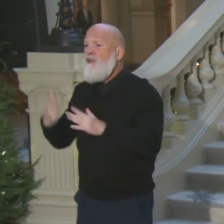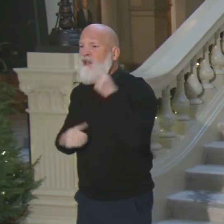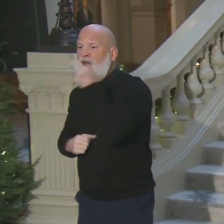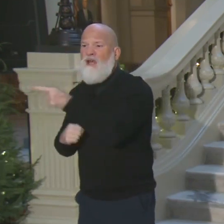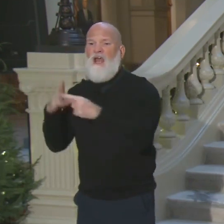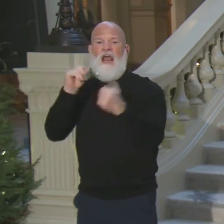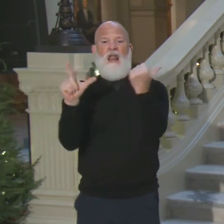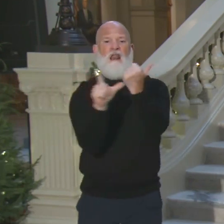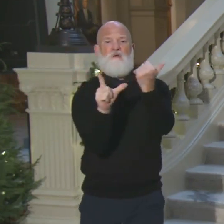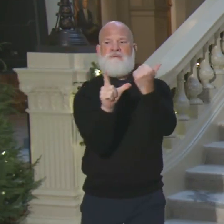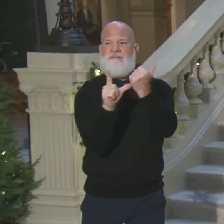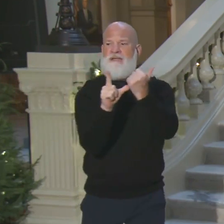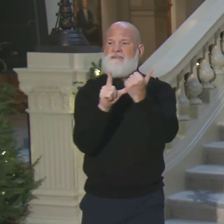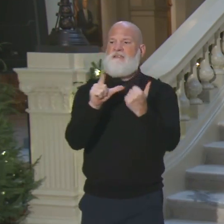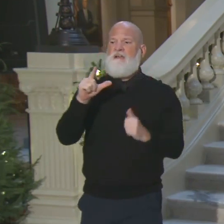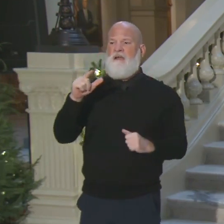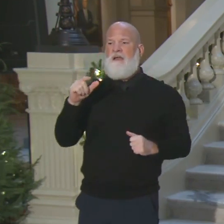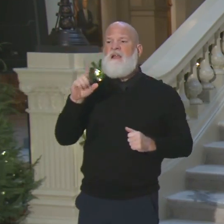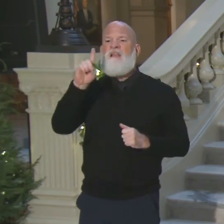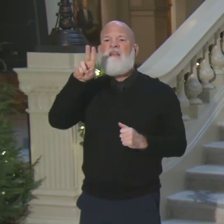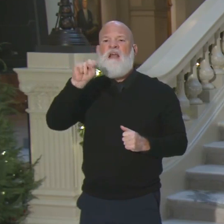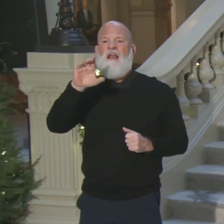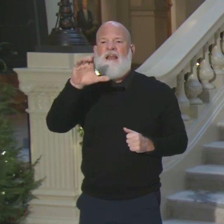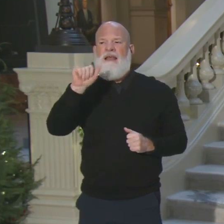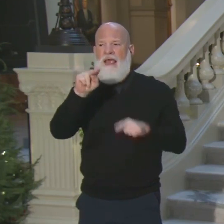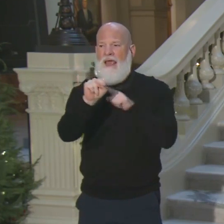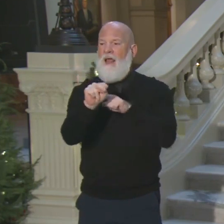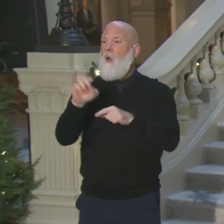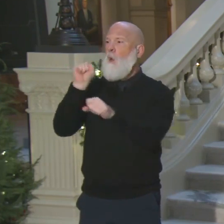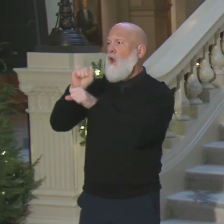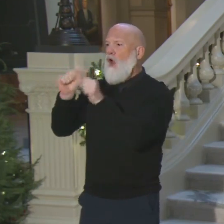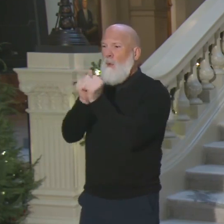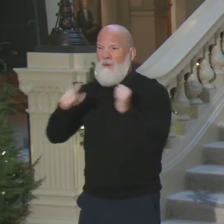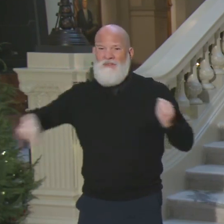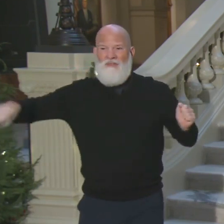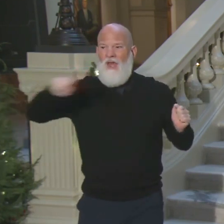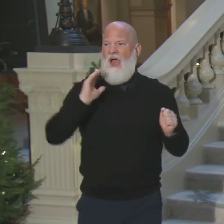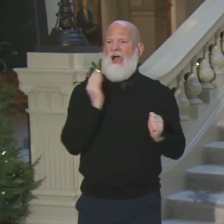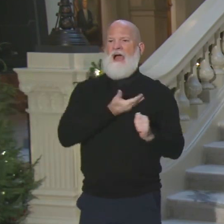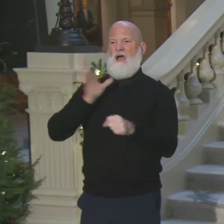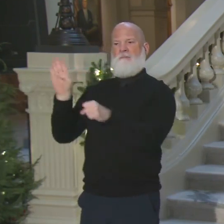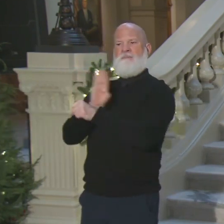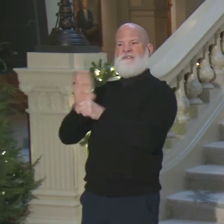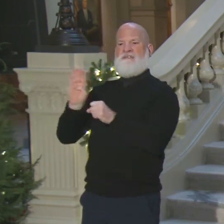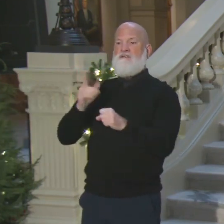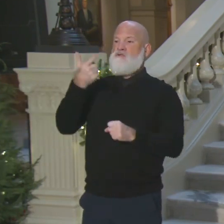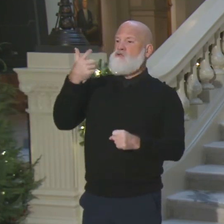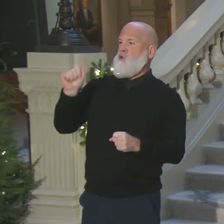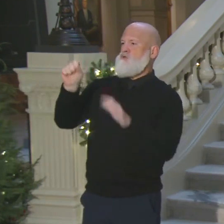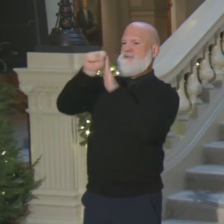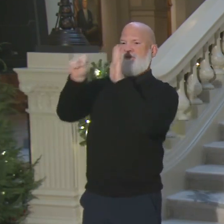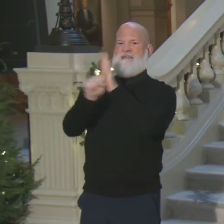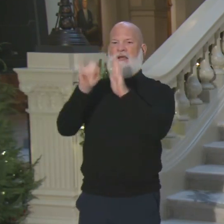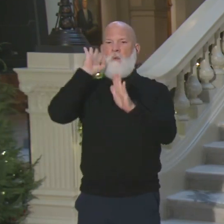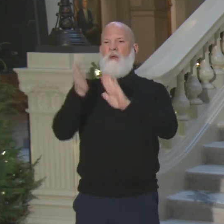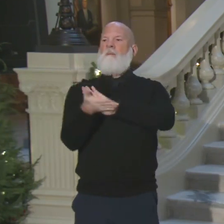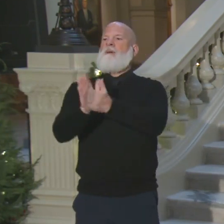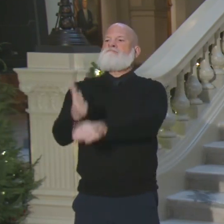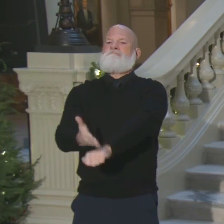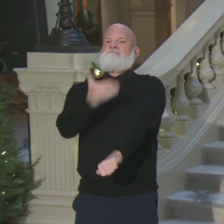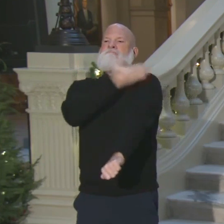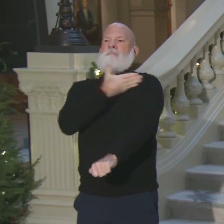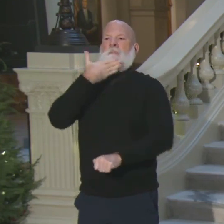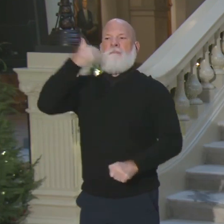we can all work together to help all of our businesses and make Georgia an even better place to do business so that each and every Georgian can get a good job